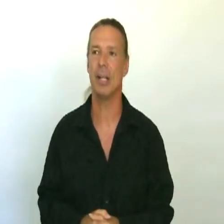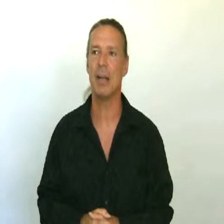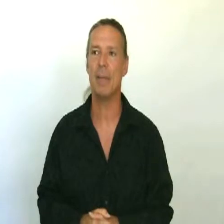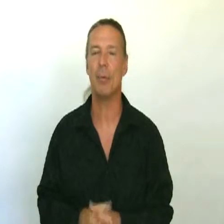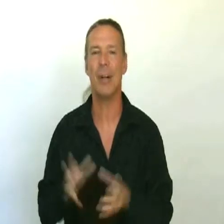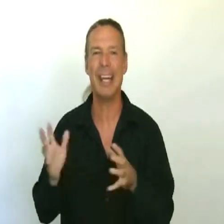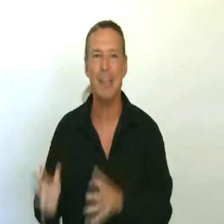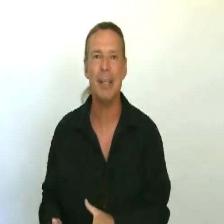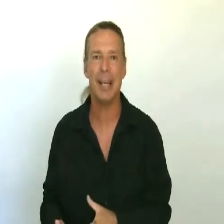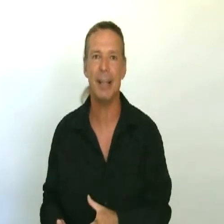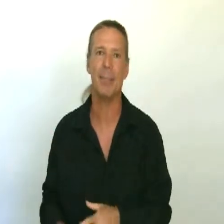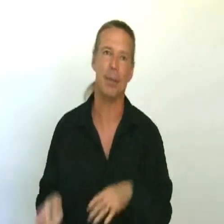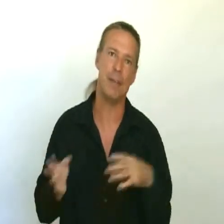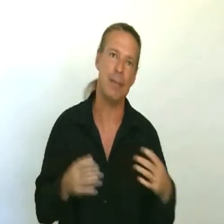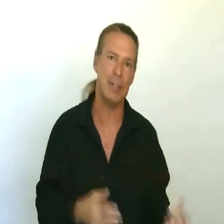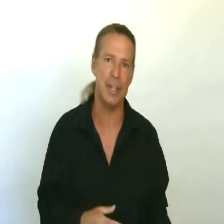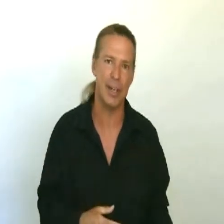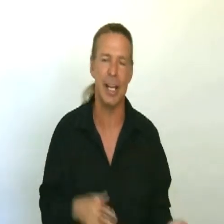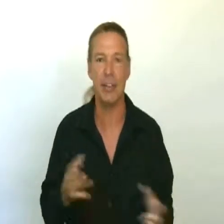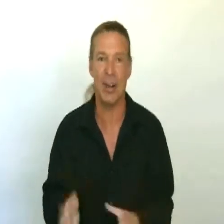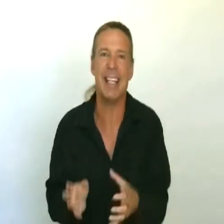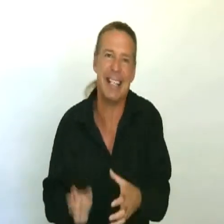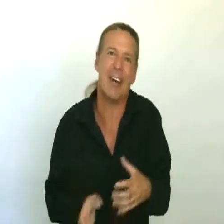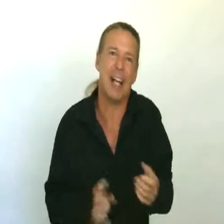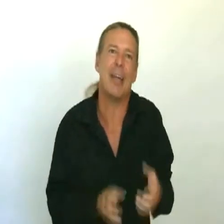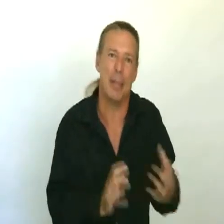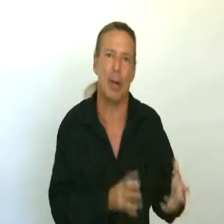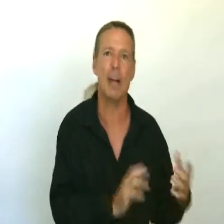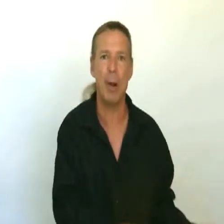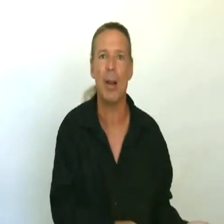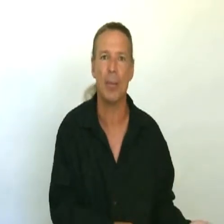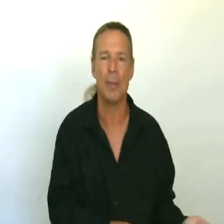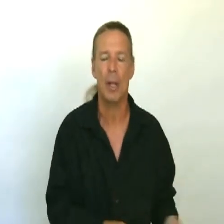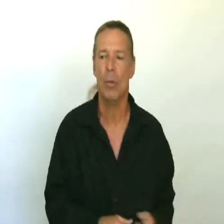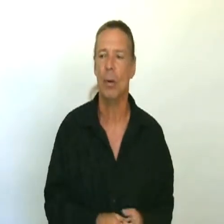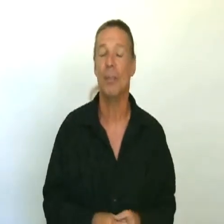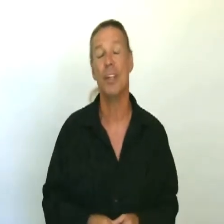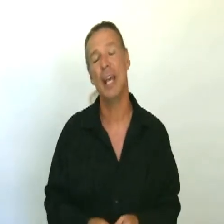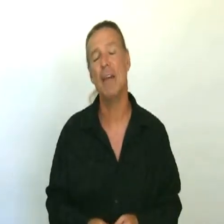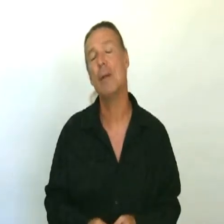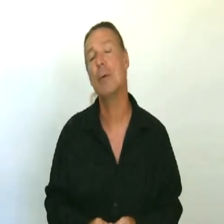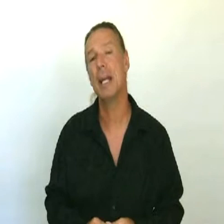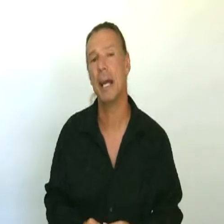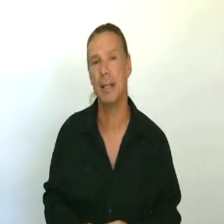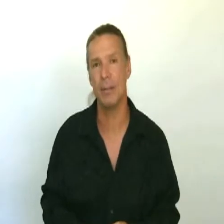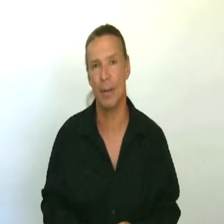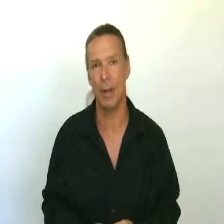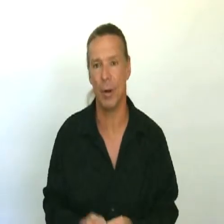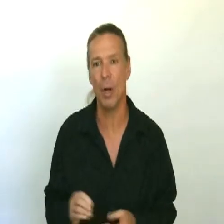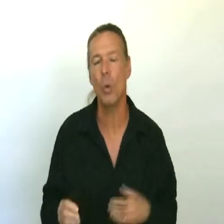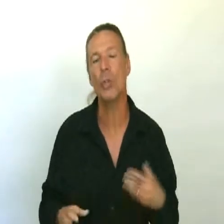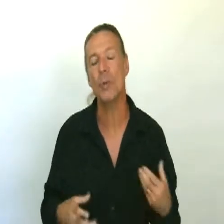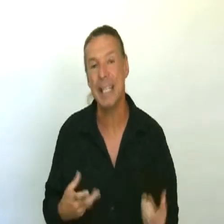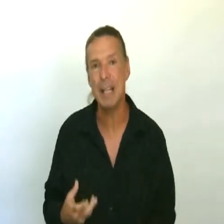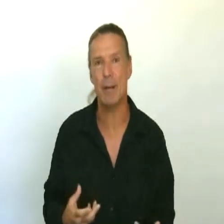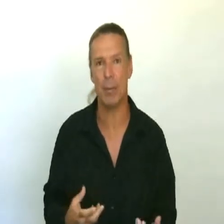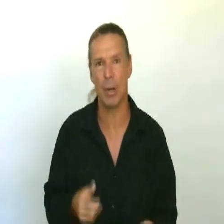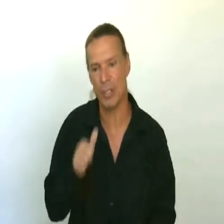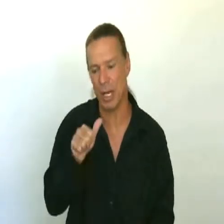a lot of people will emulate their favorite singer and try to sound like their vibrato. Well, everyone has their own unique vibrato. It's